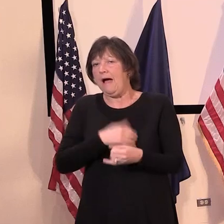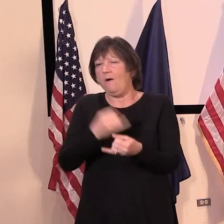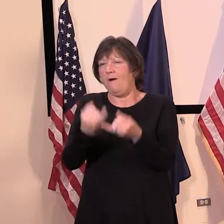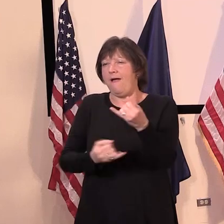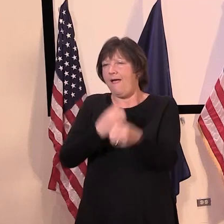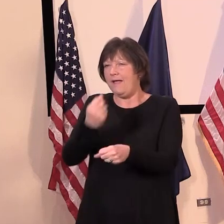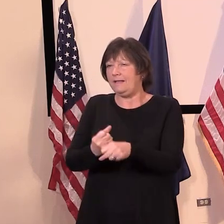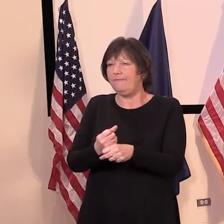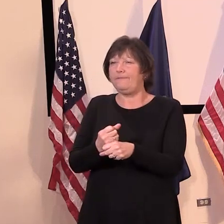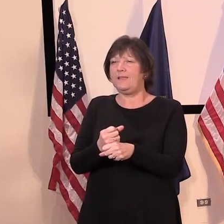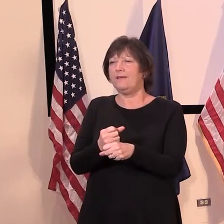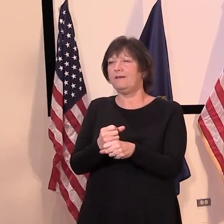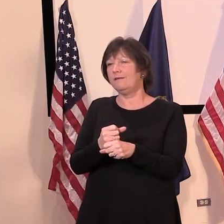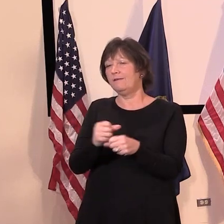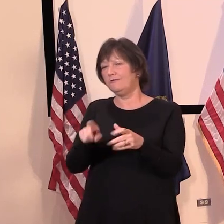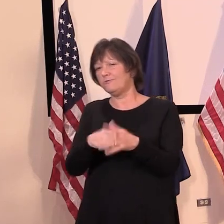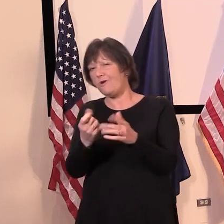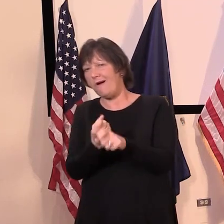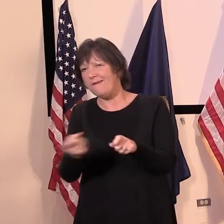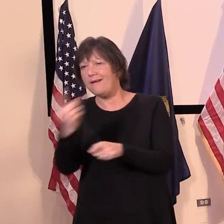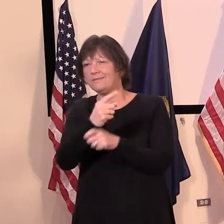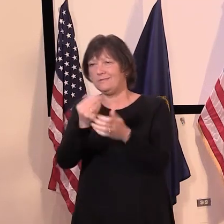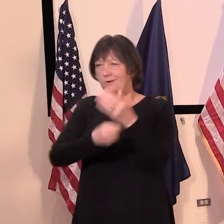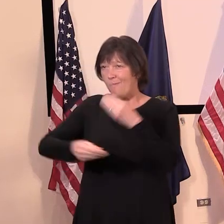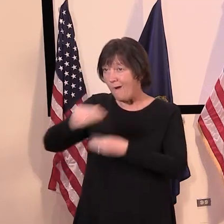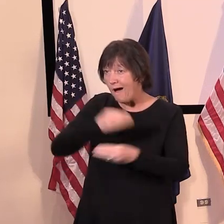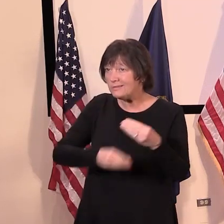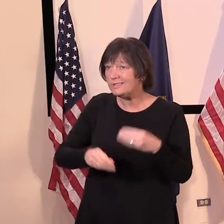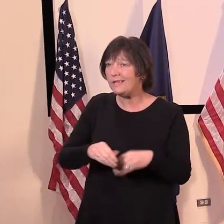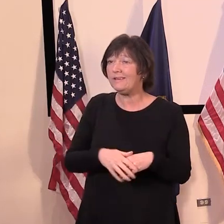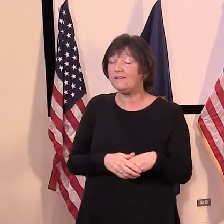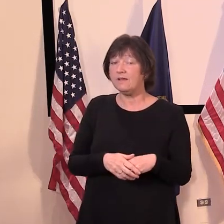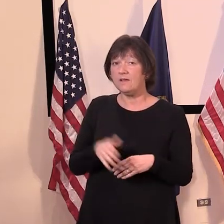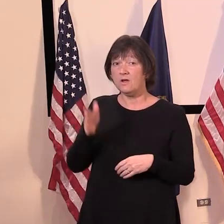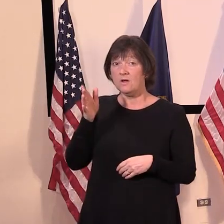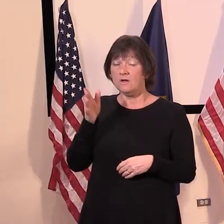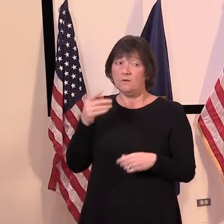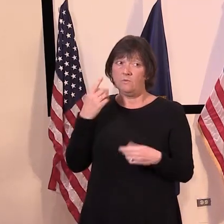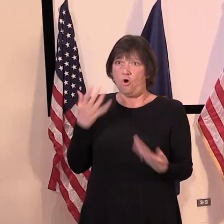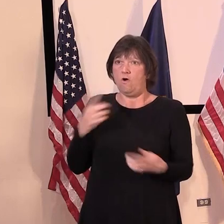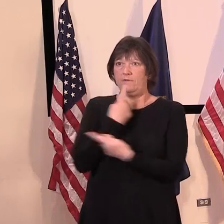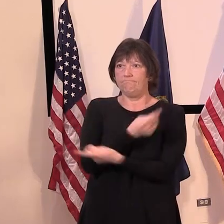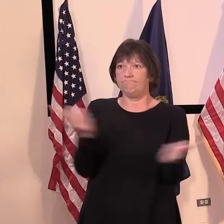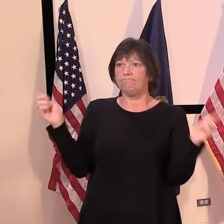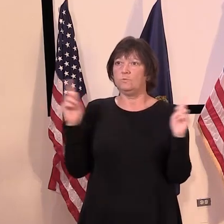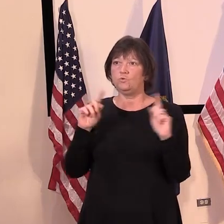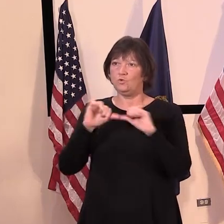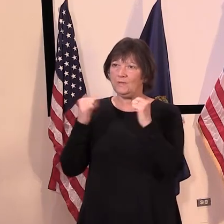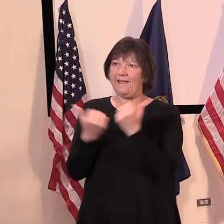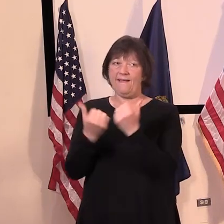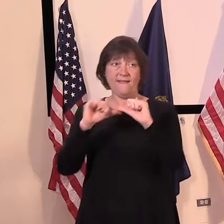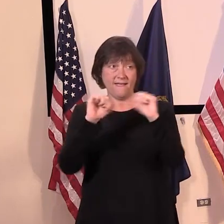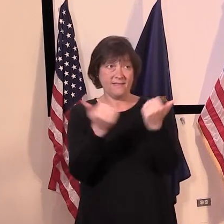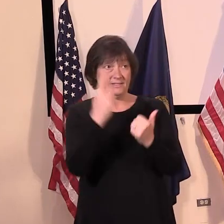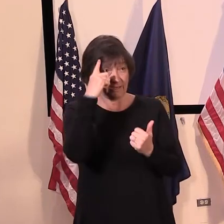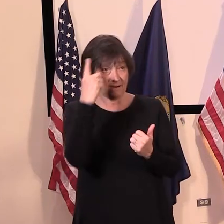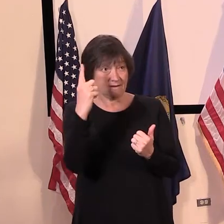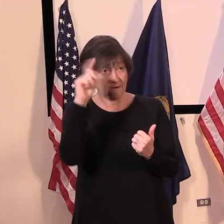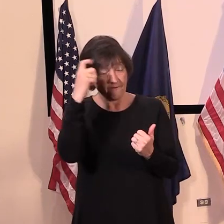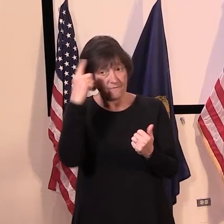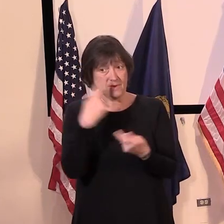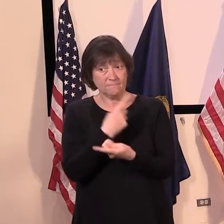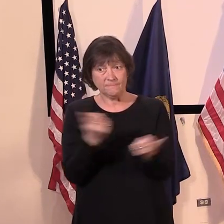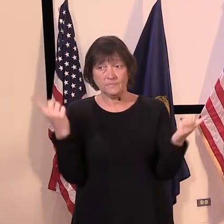year fiscal year budget. We have put a directive out to agencies and departments to, um,